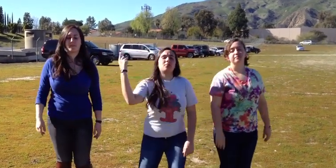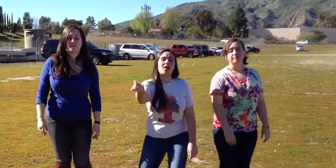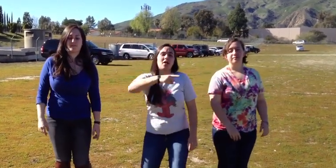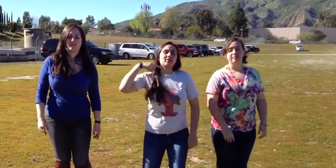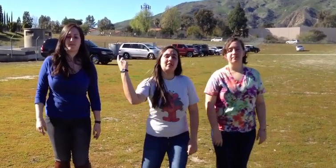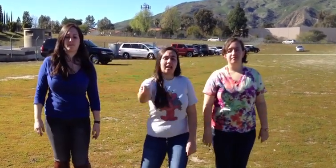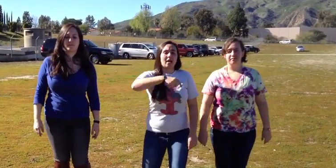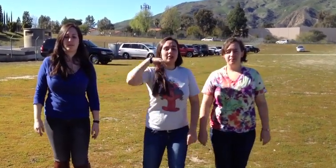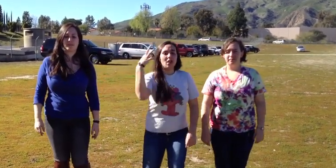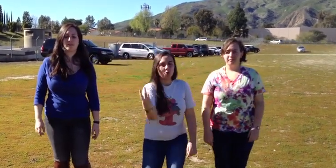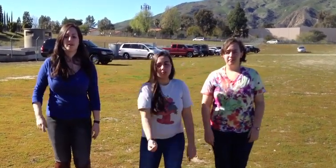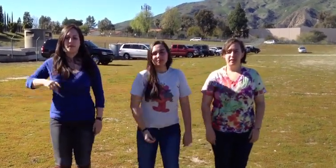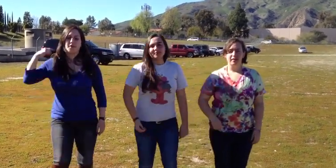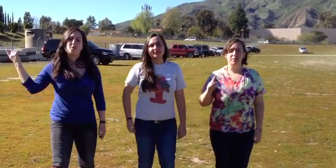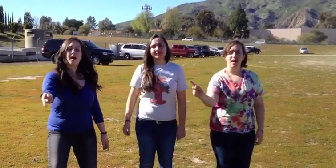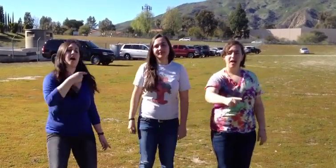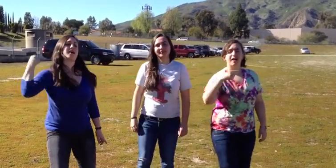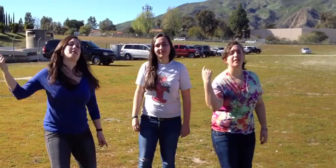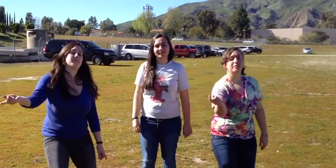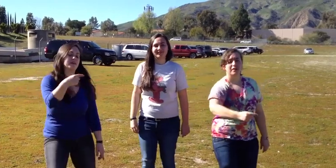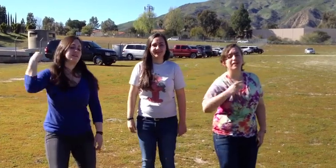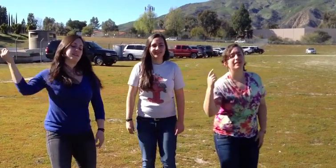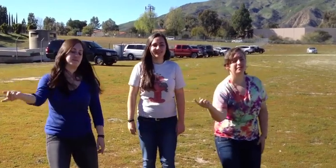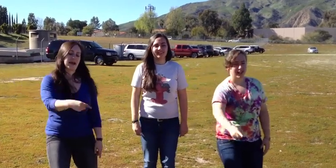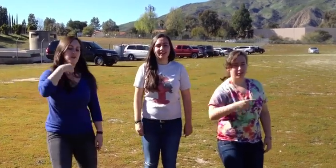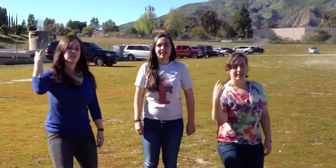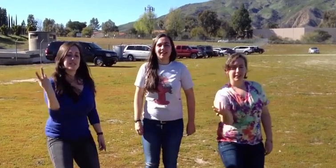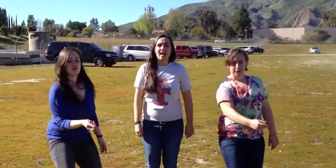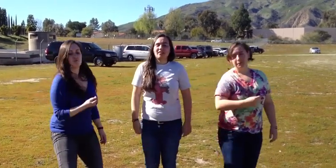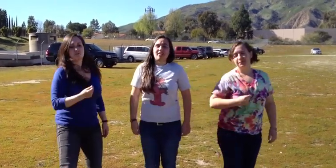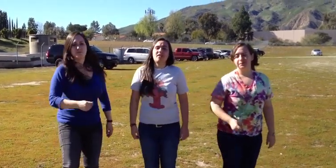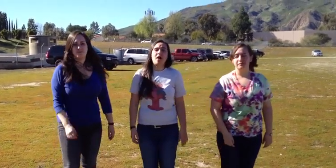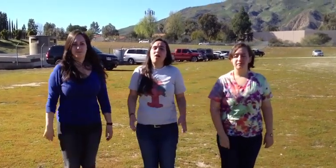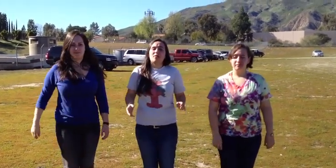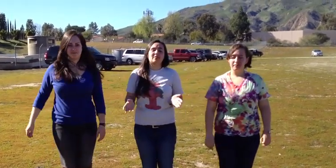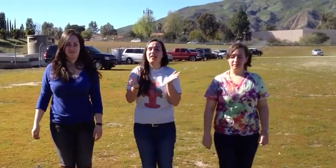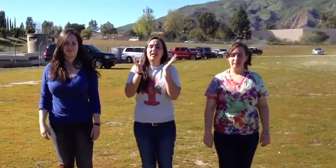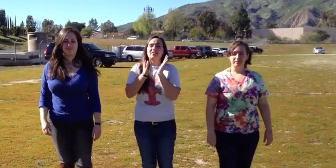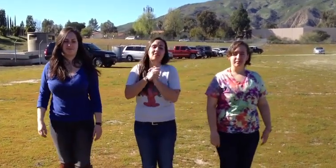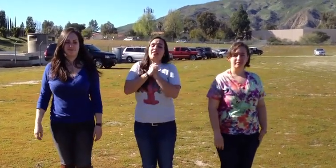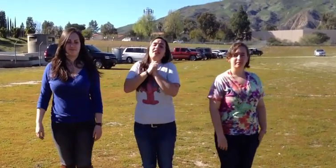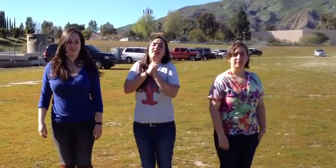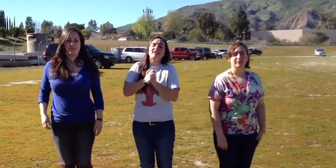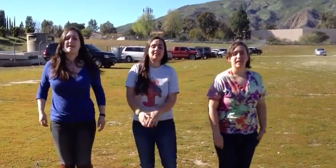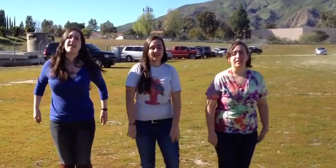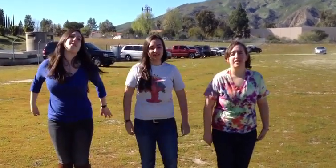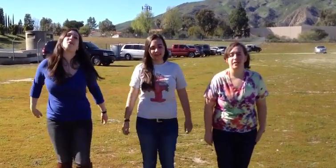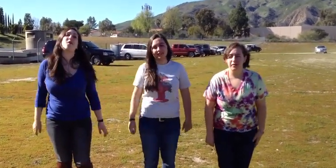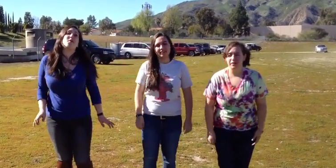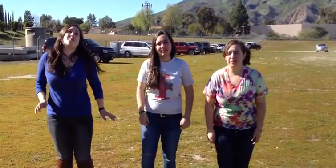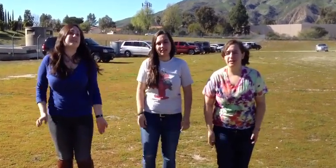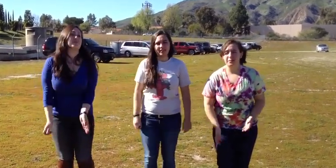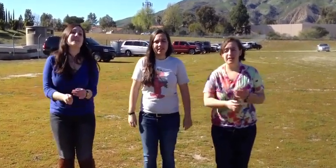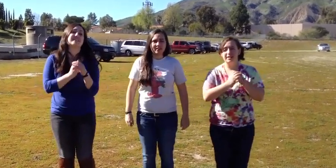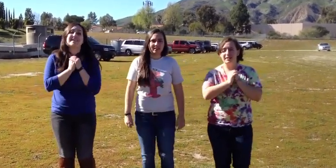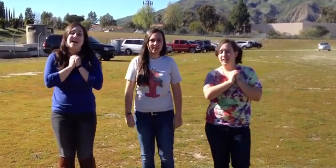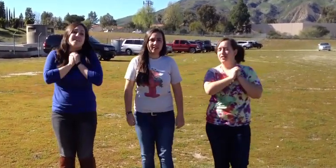pulled them down The water pulled them down The water Now they'll always be together Now they'll always be together